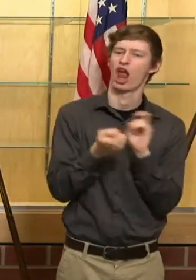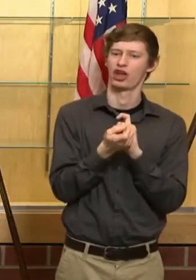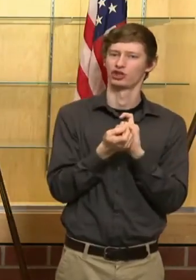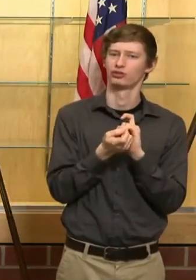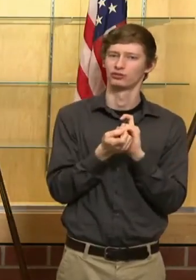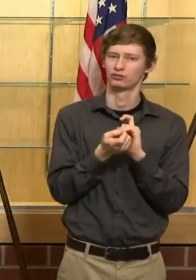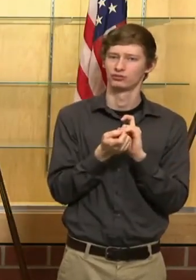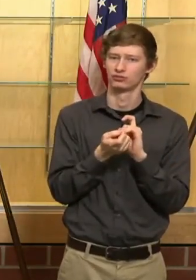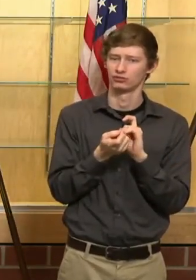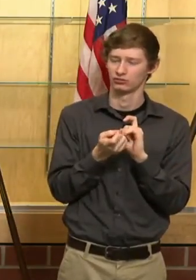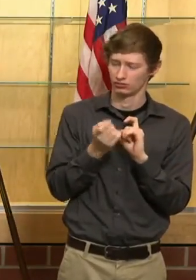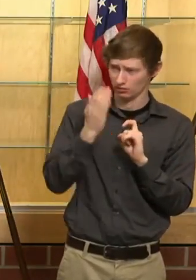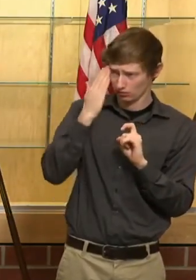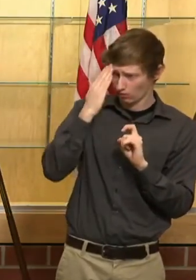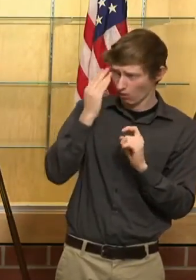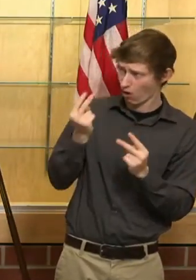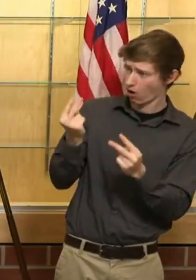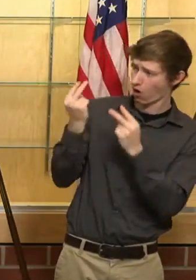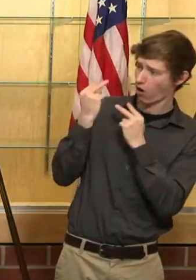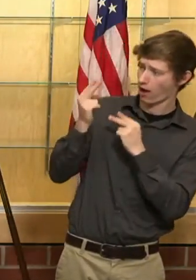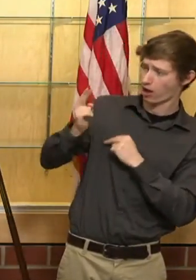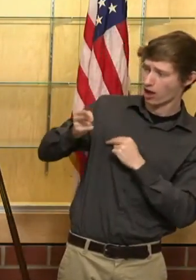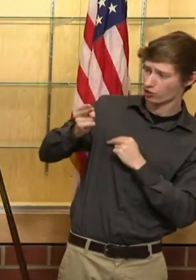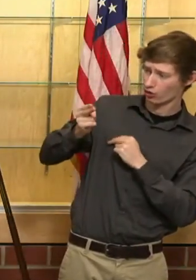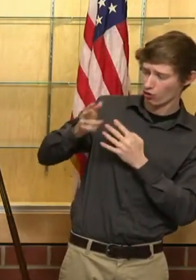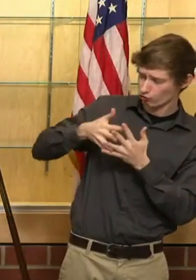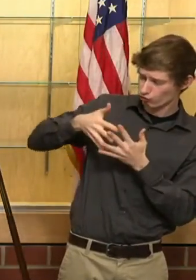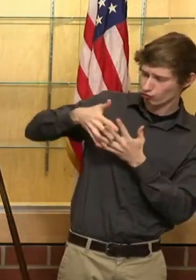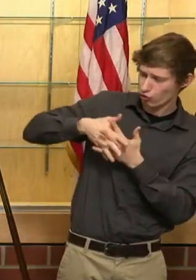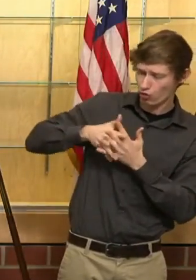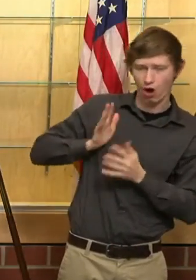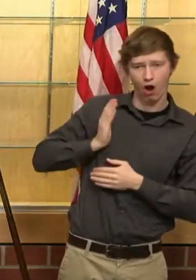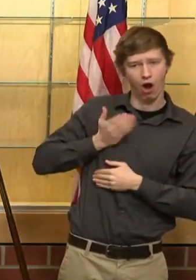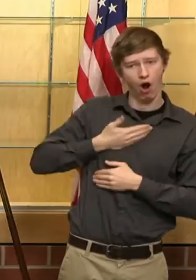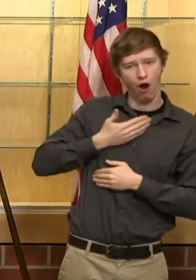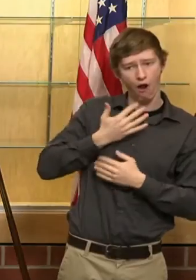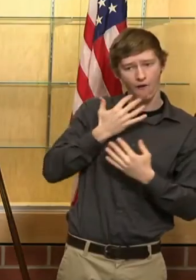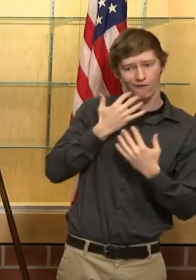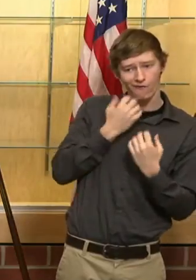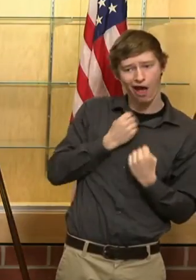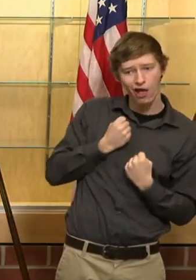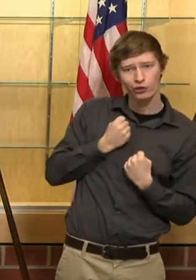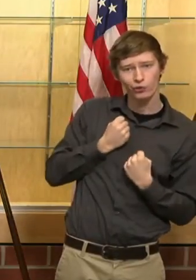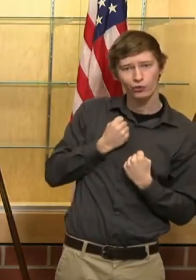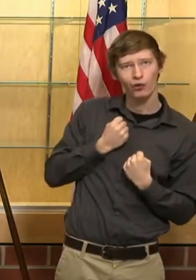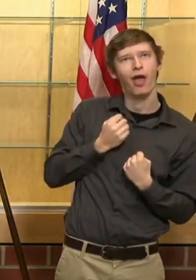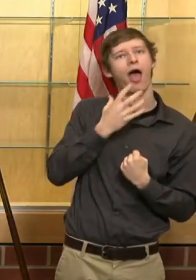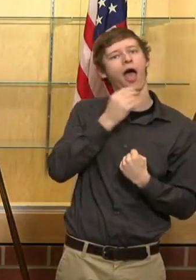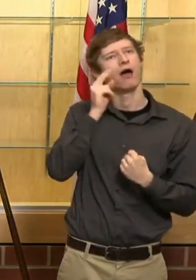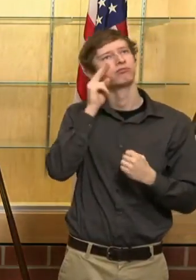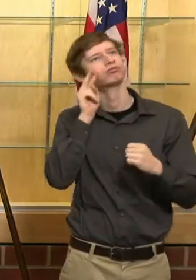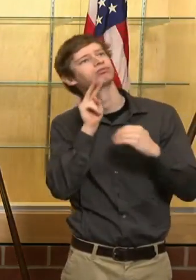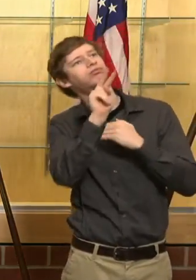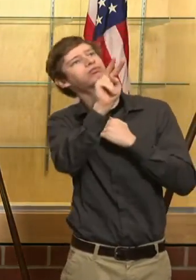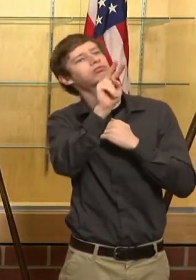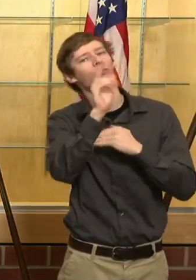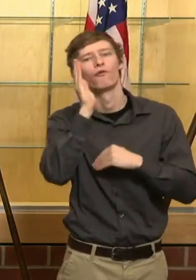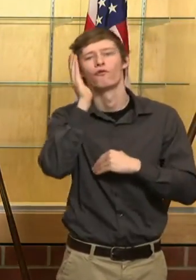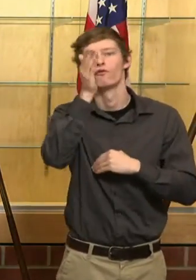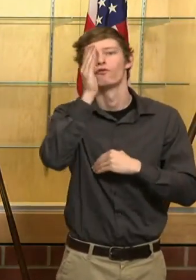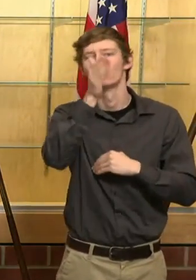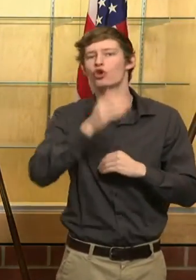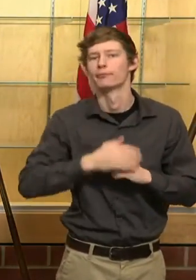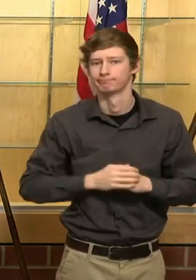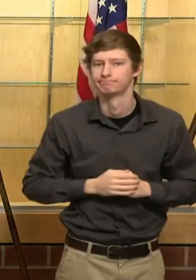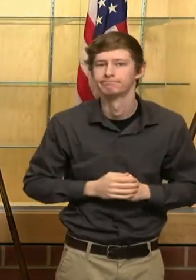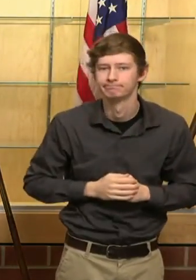Happening right now, Richmond Mayor LeVar Stoney is being sworn in for a second term. These are live pictures from that ceremony that's happening at